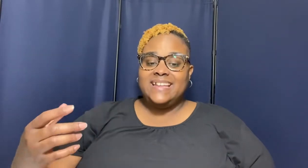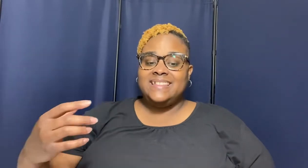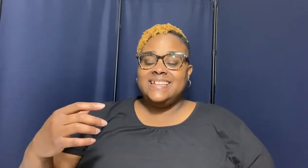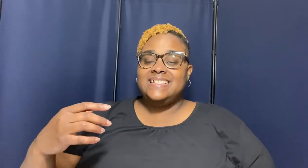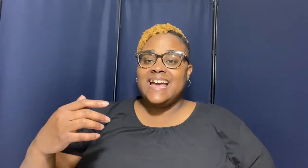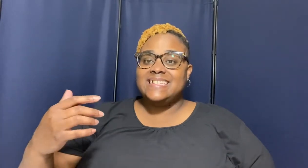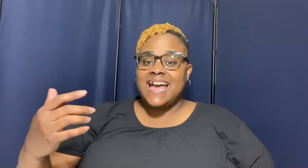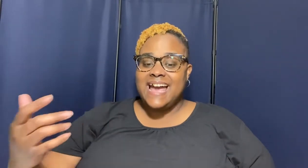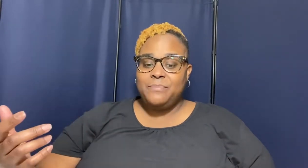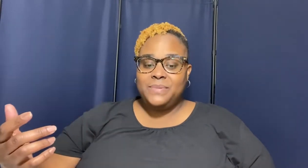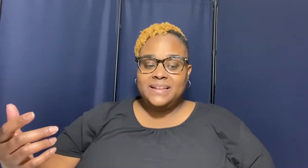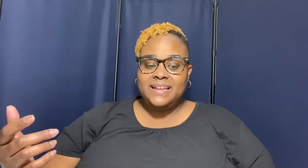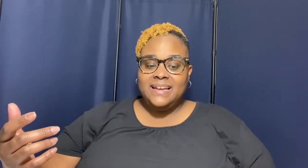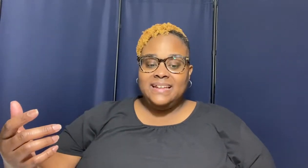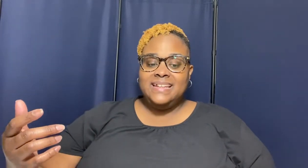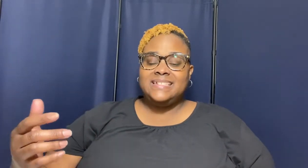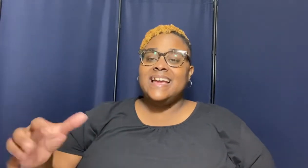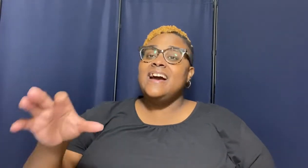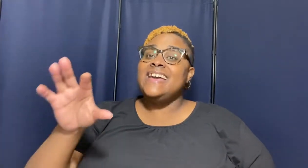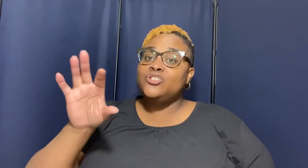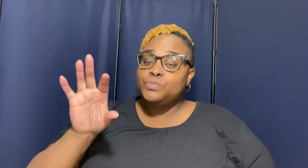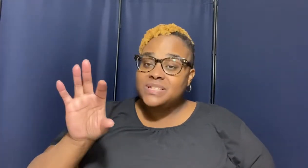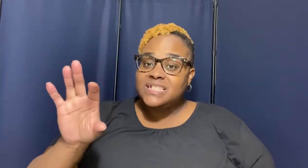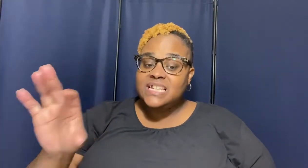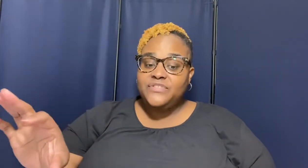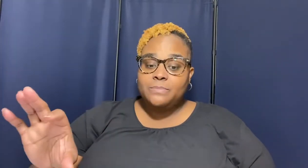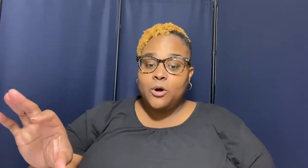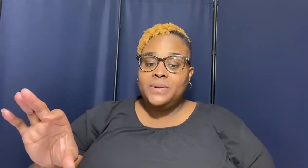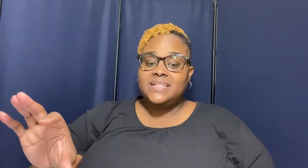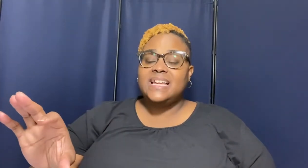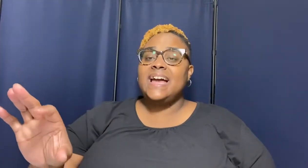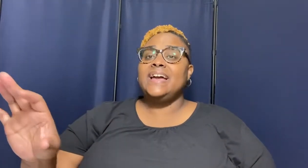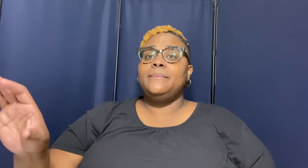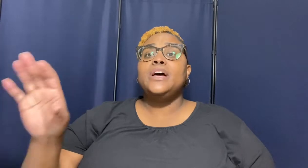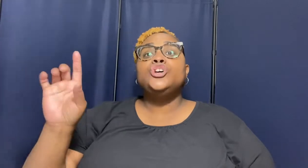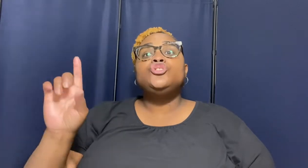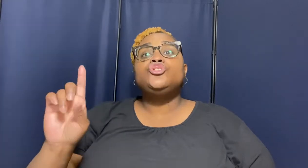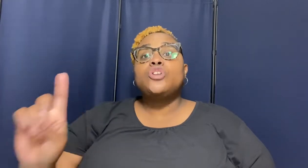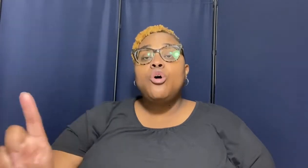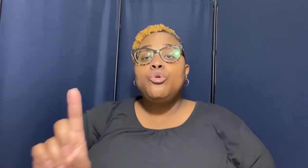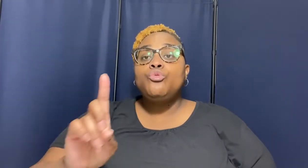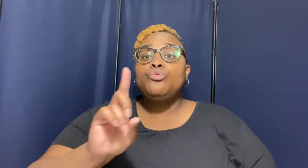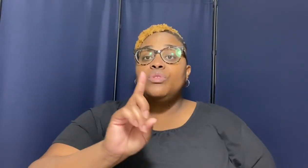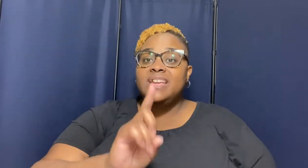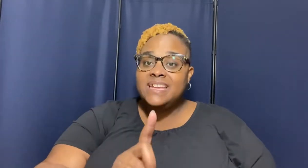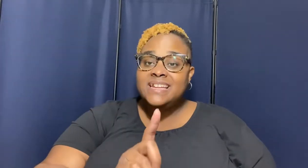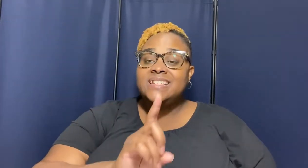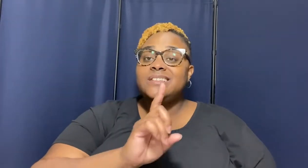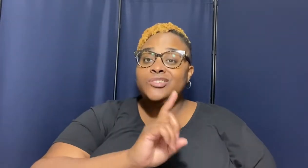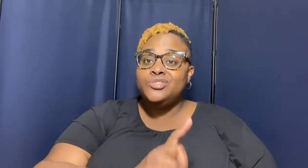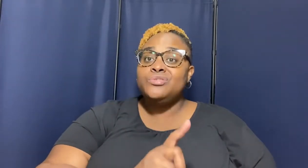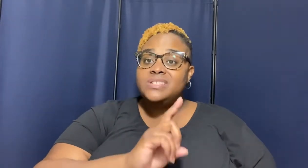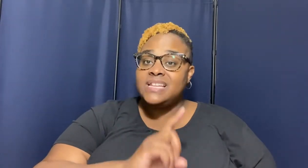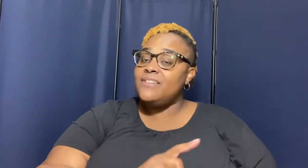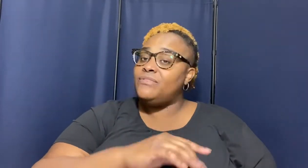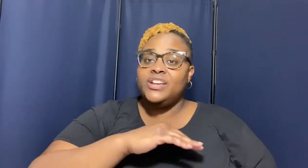this has happened listen in a specific moment of time so is your salvation